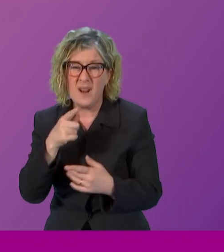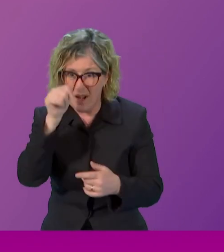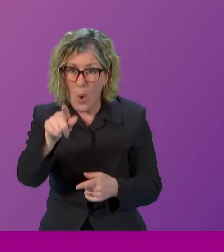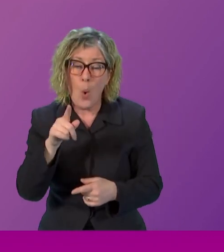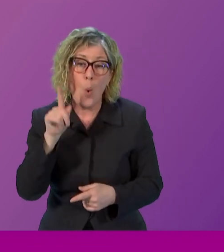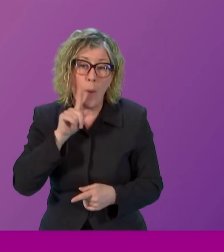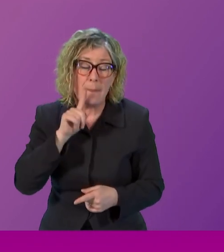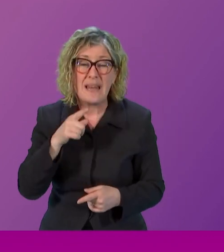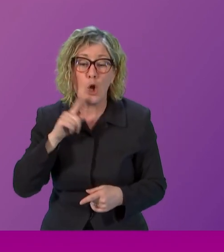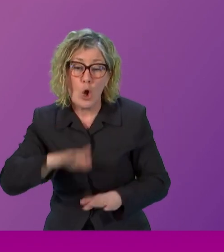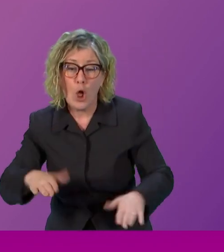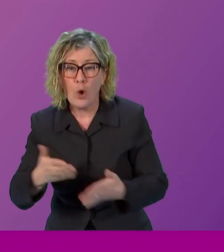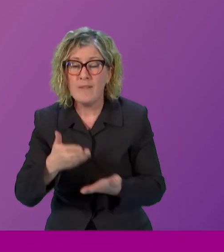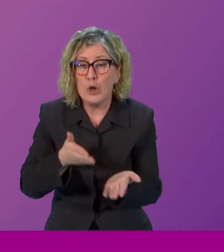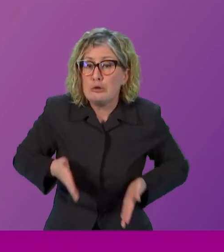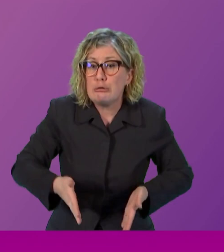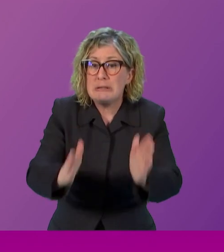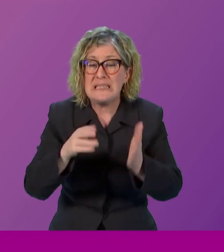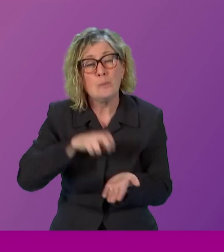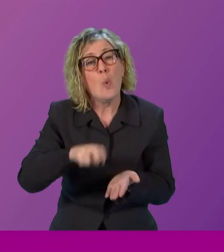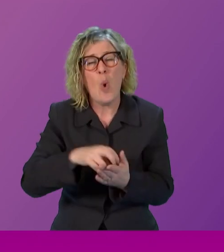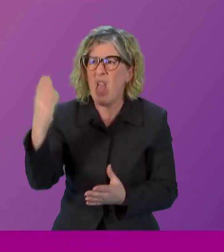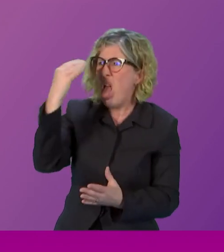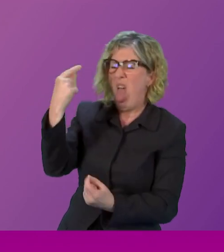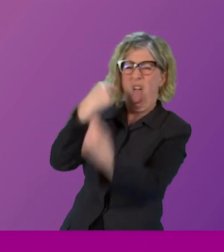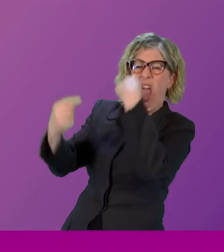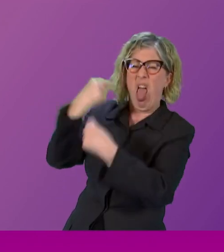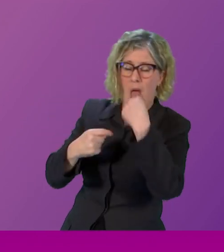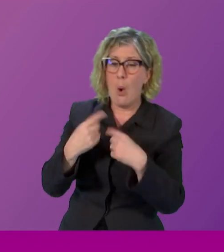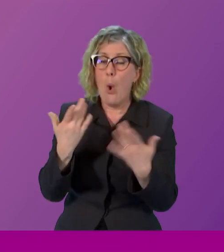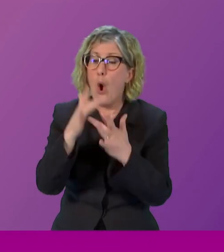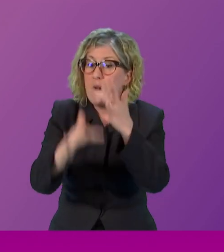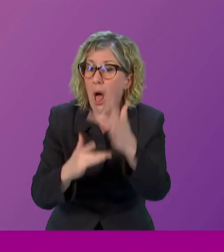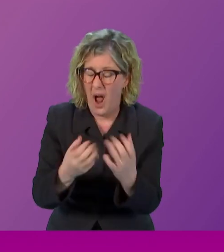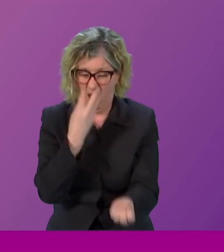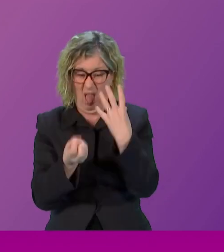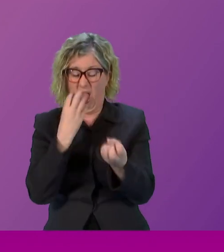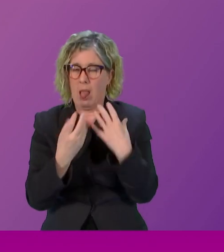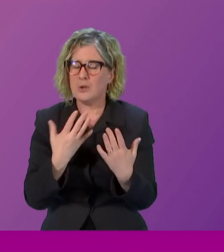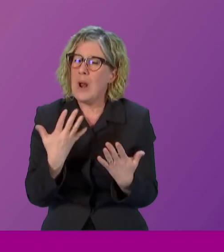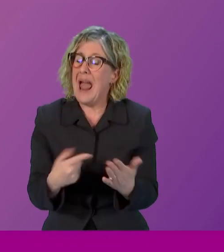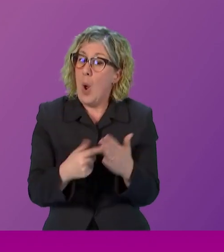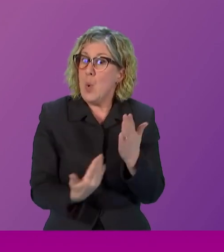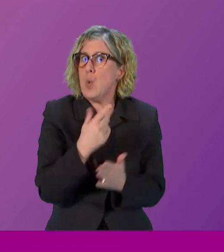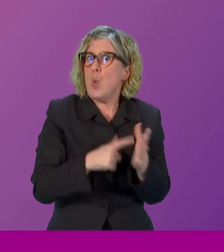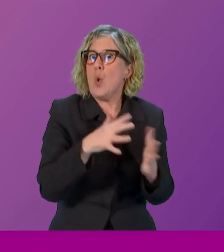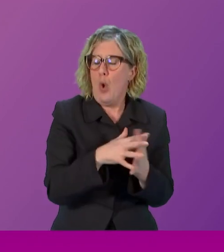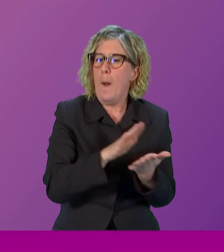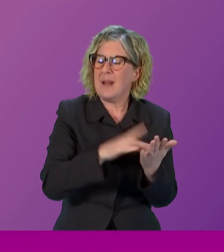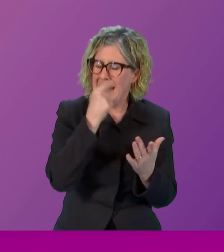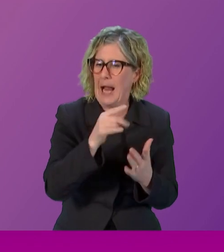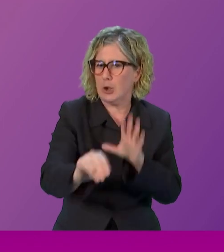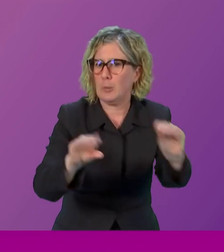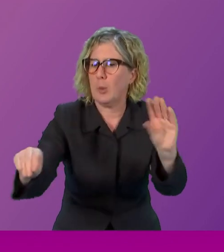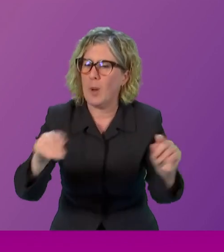but now increasingly get online and these provisions will also send a clearer signal than ever before